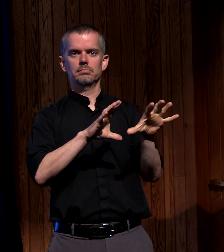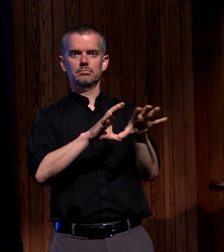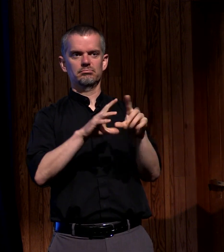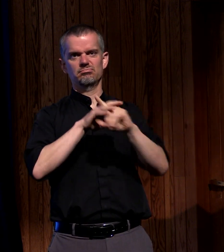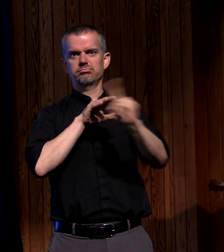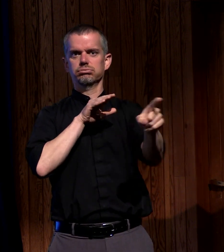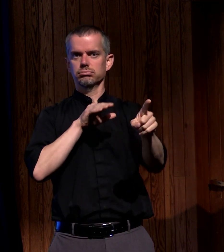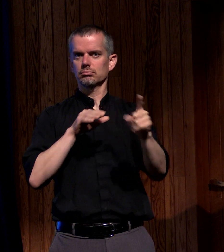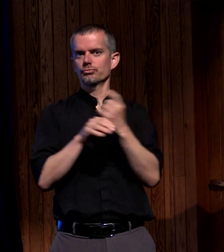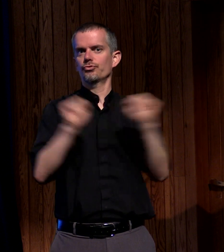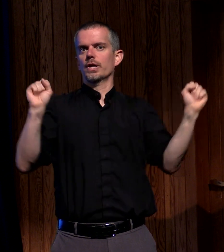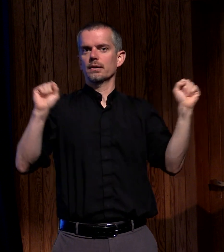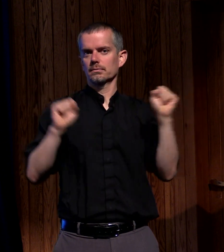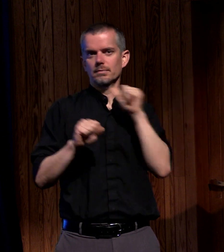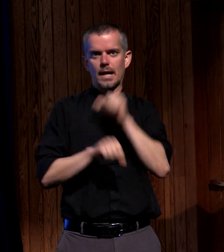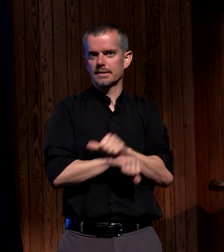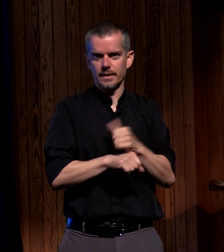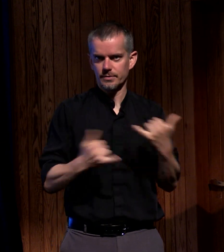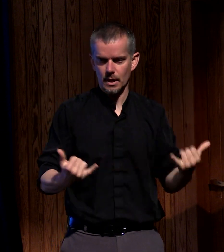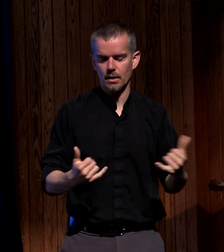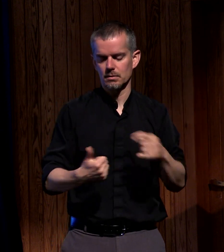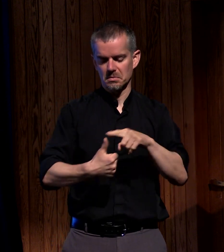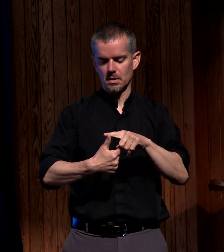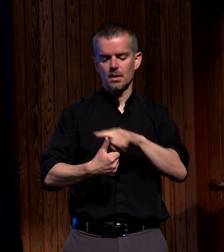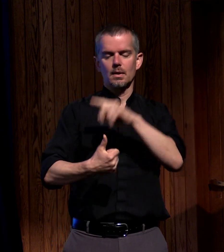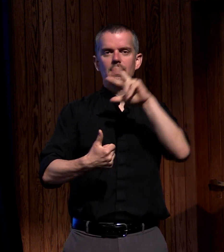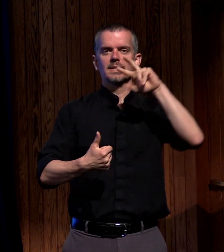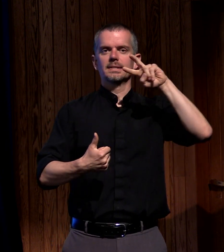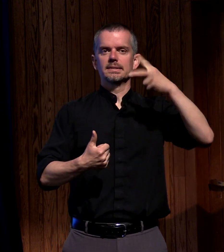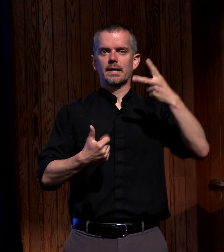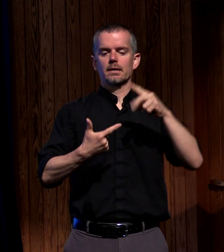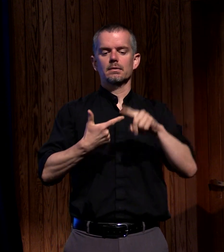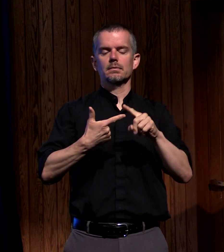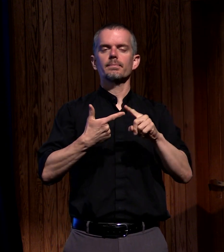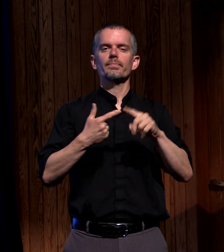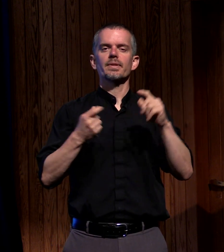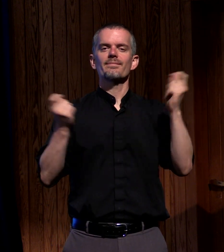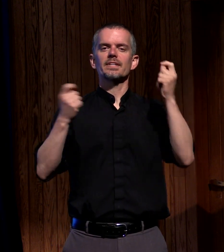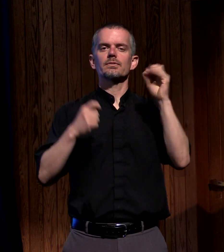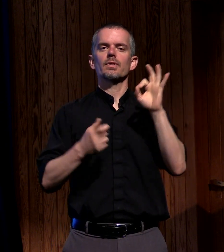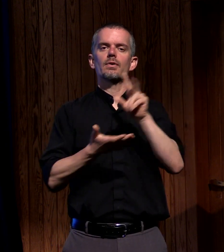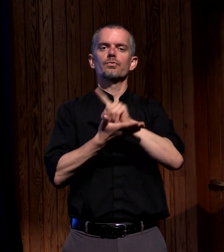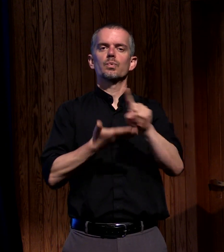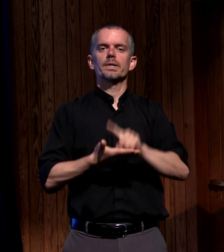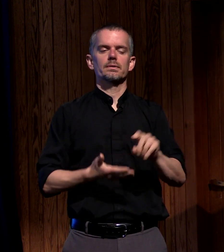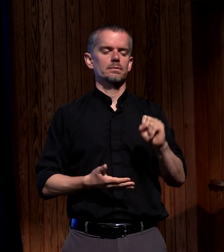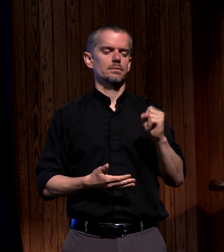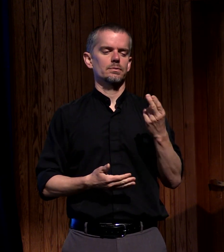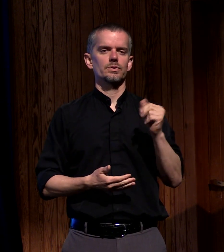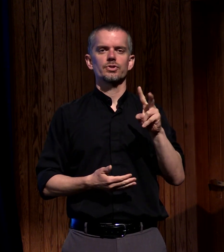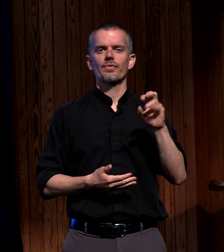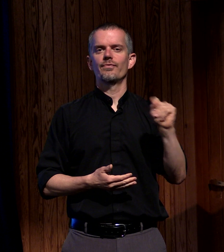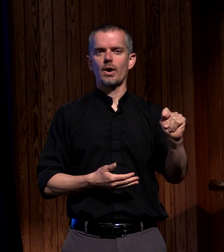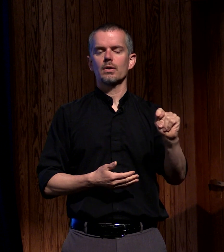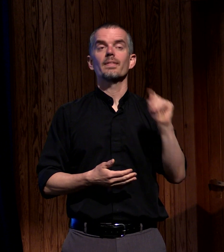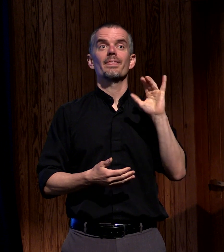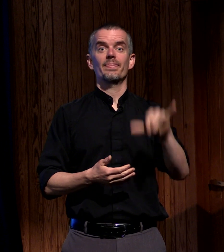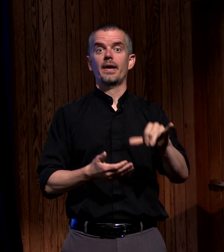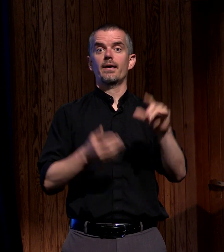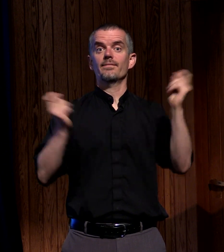the second festival that they celebrate was the festival of weeks or or Shabbat and this was this festival again where they would come